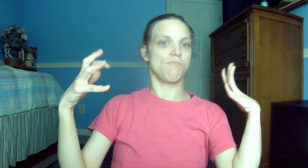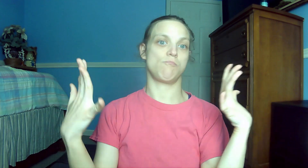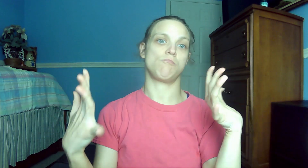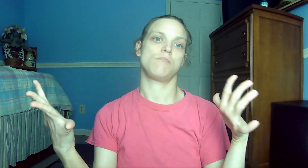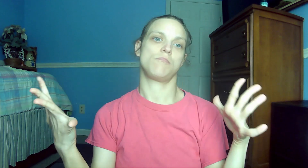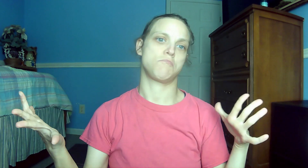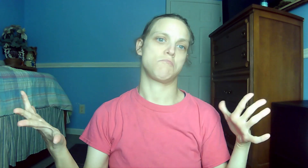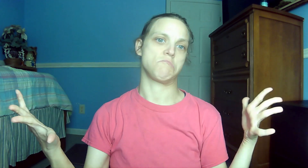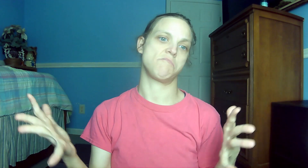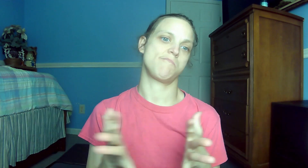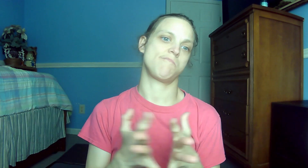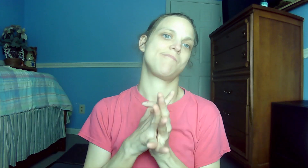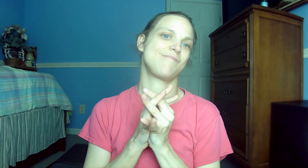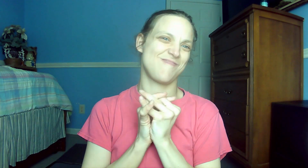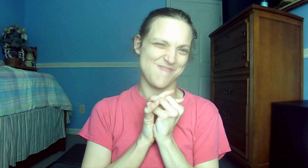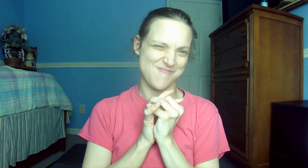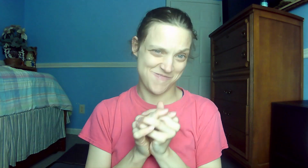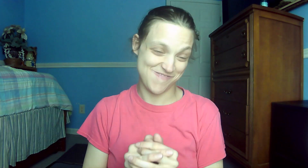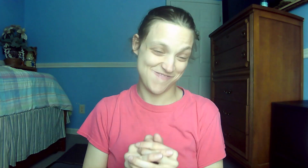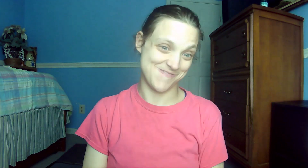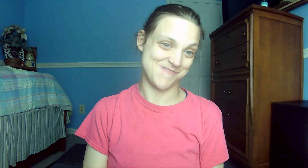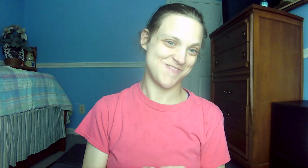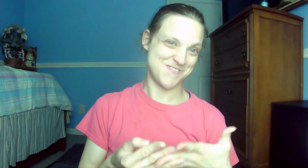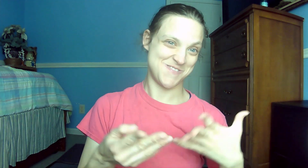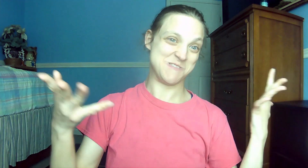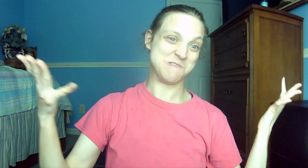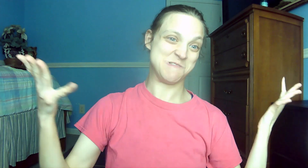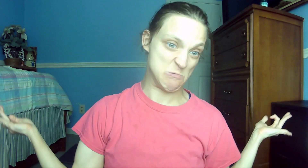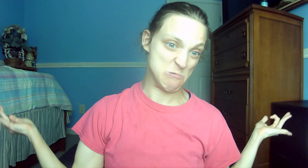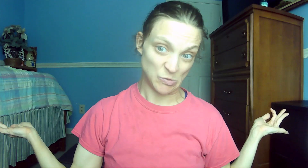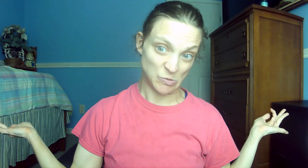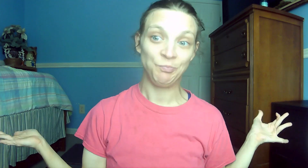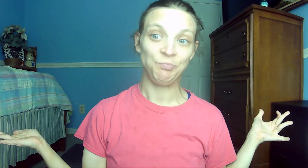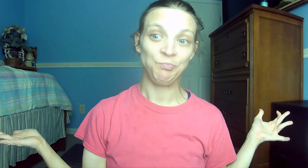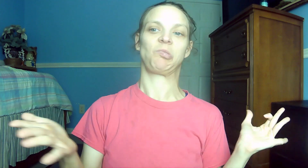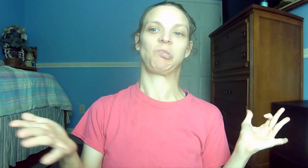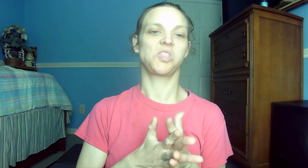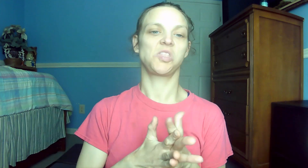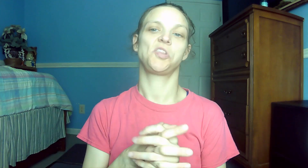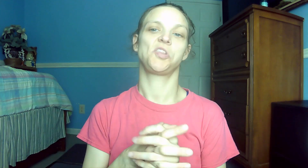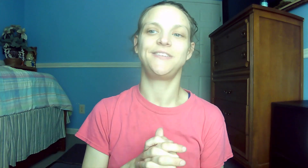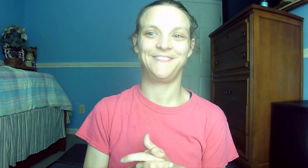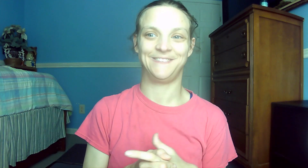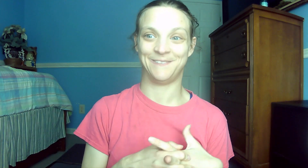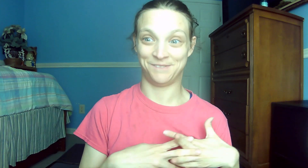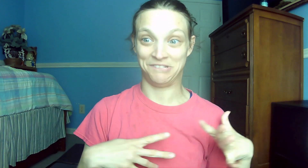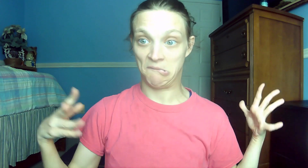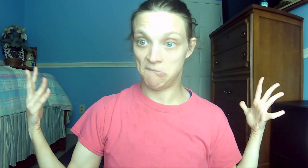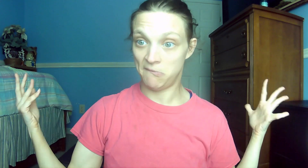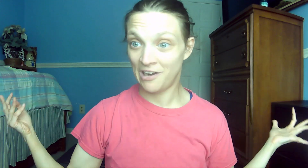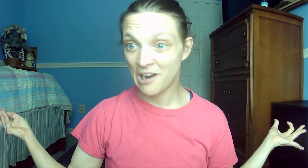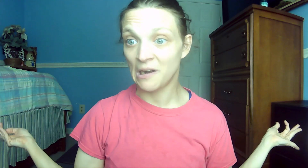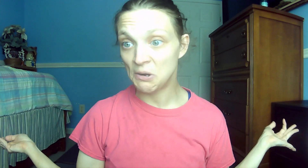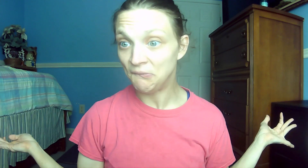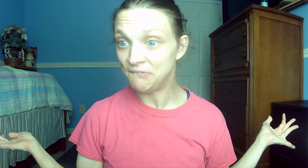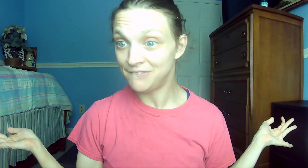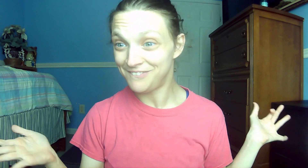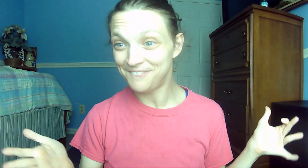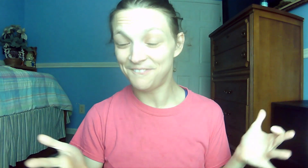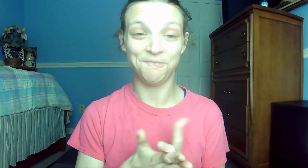Genesis 1.26 Then God said, Let us make human beings in our image, in our likeness, 70. that they